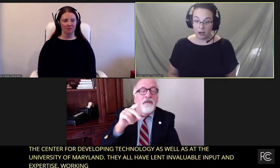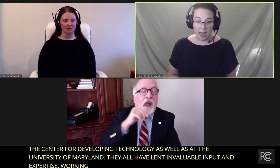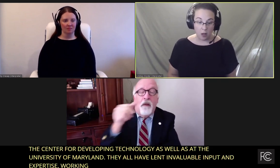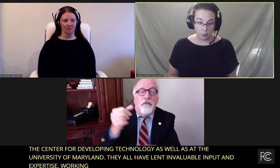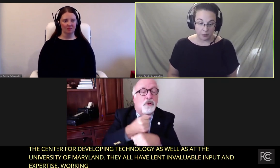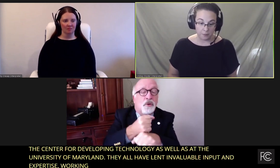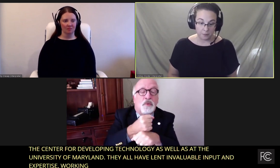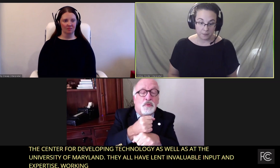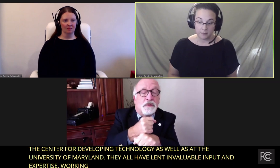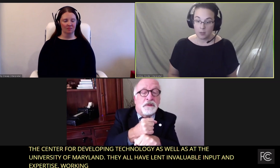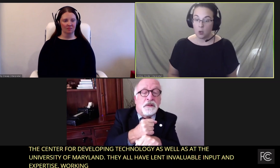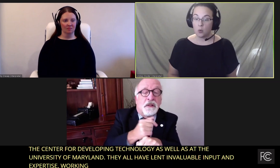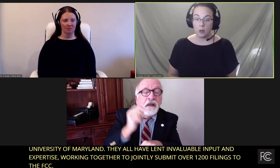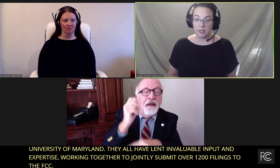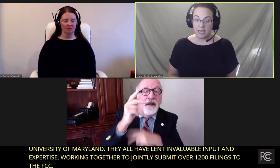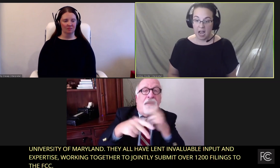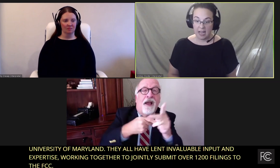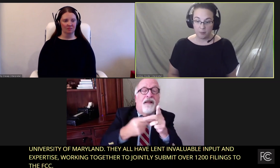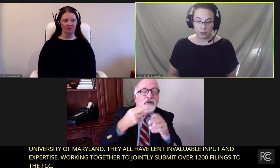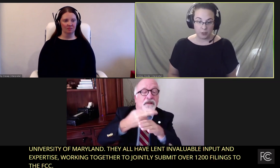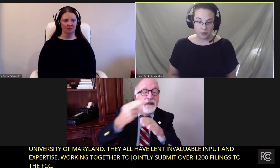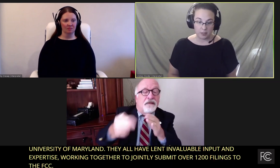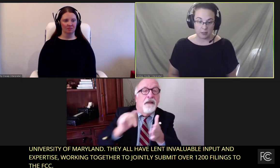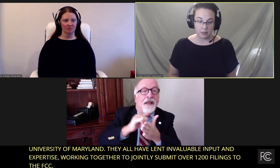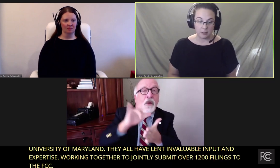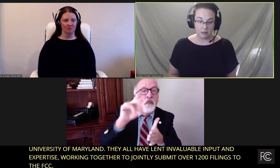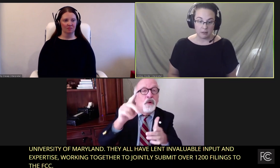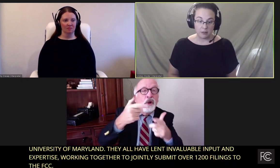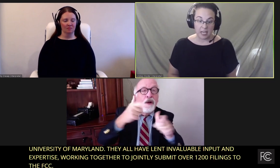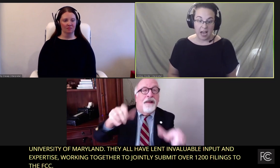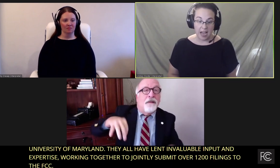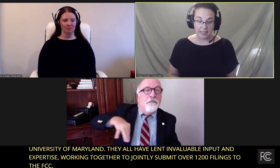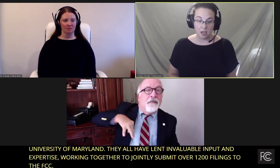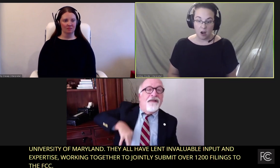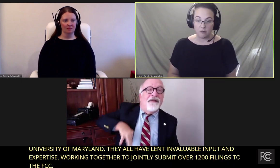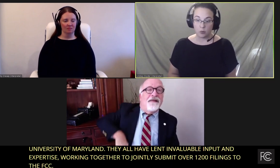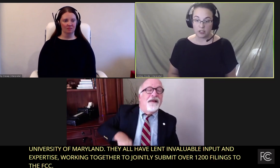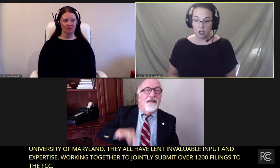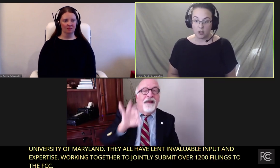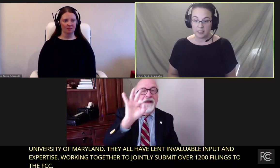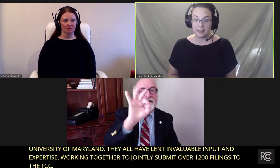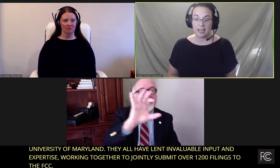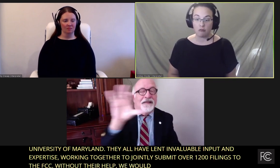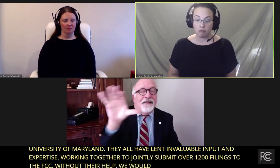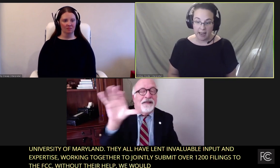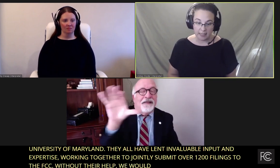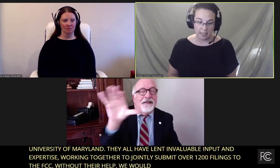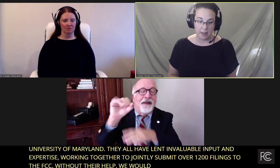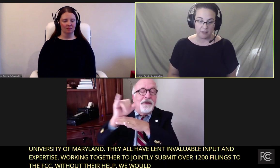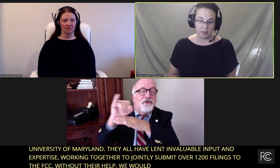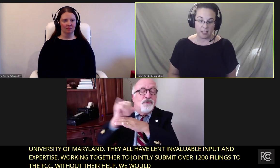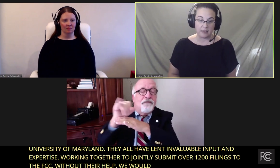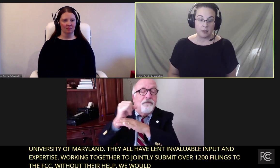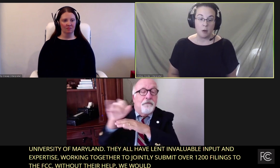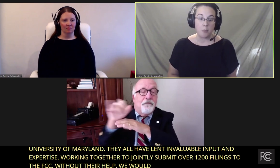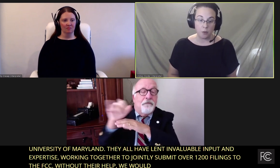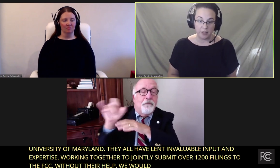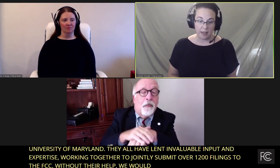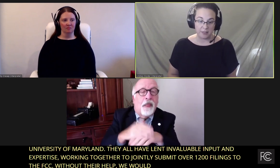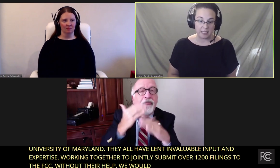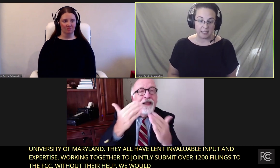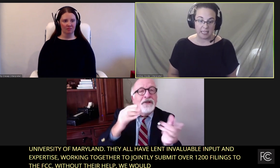Without their help, we would not have produced the kinds of results that greatly benefited